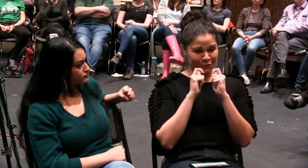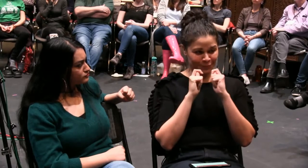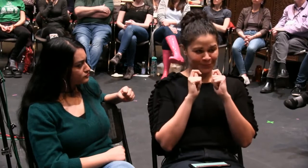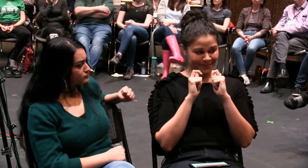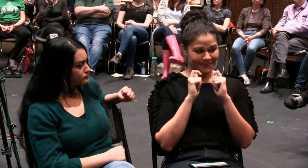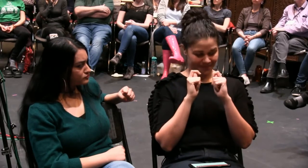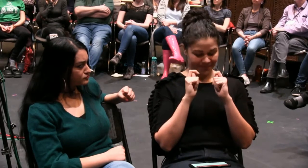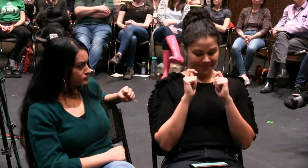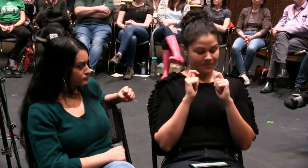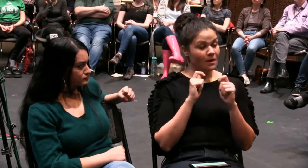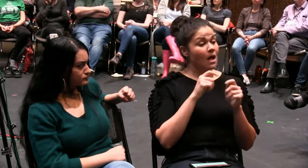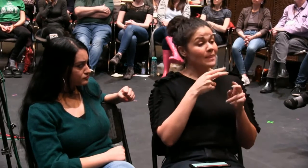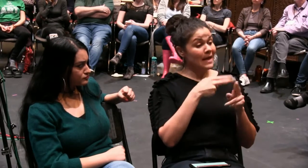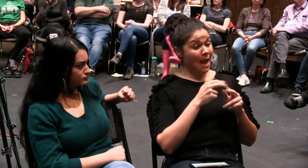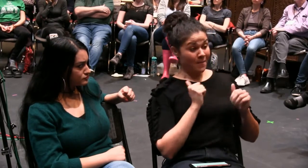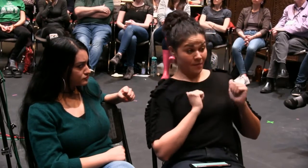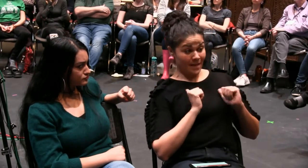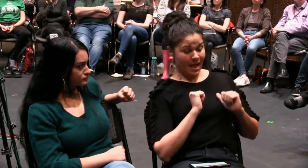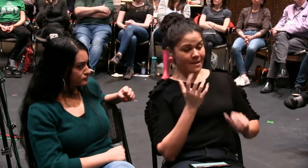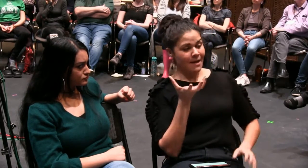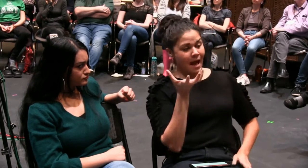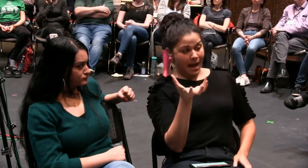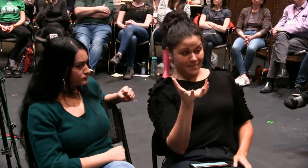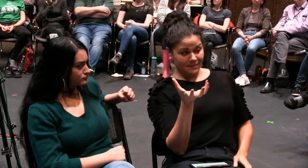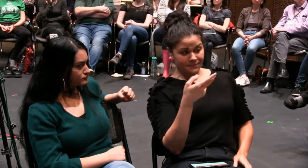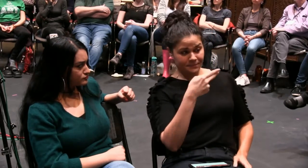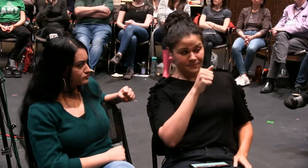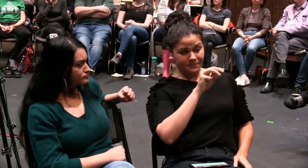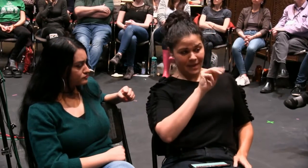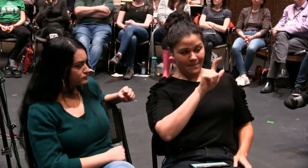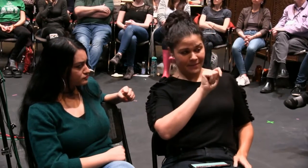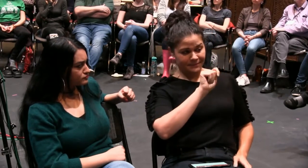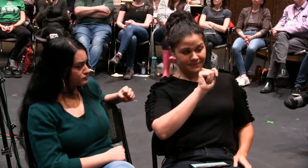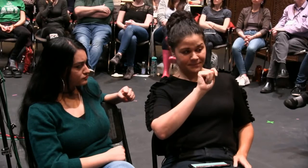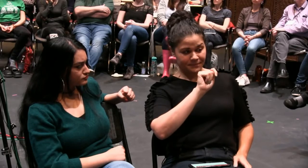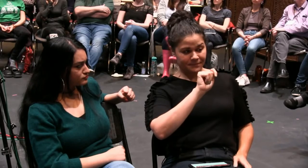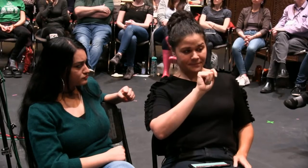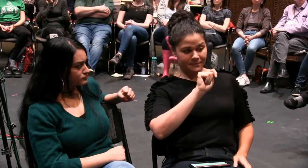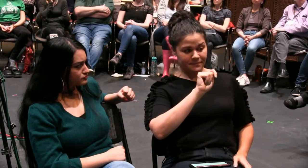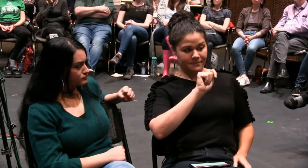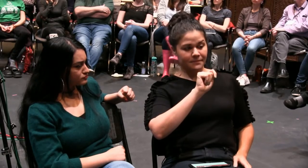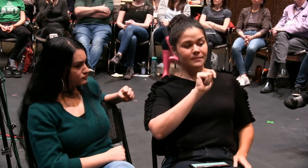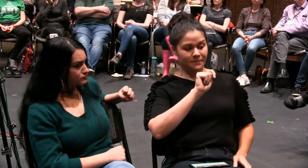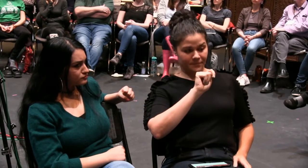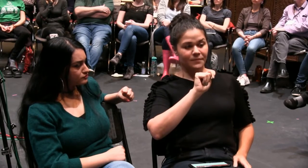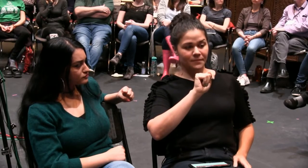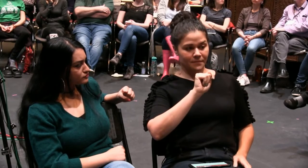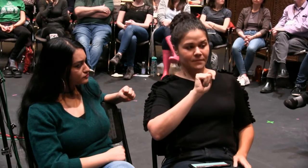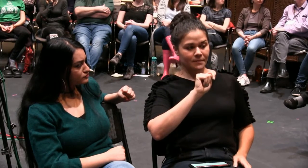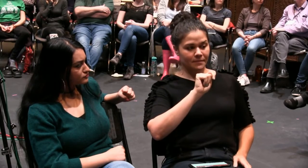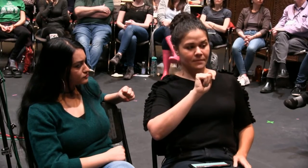And when she was interviewed, oh I'm sorry, let me repeat the name of the play for the interpreter, Hamlet.